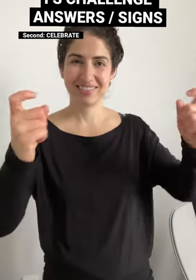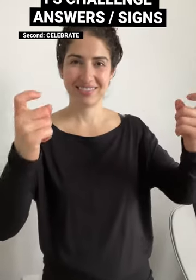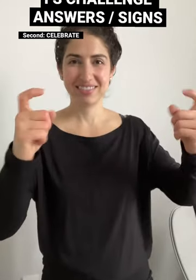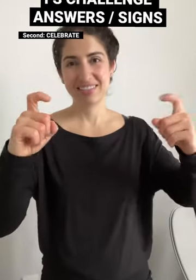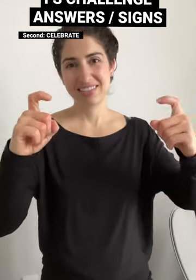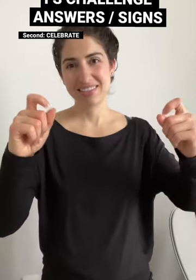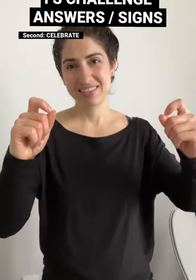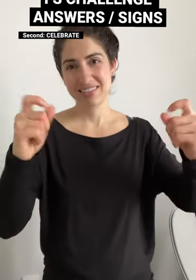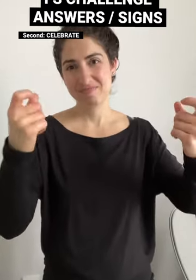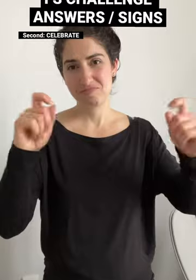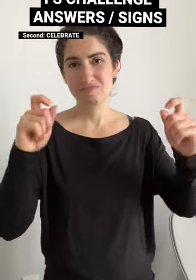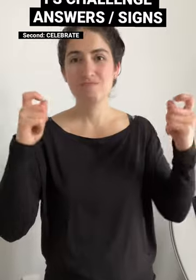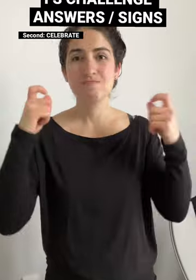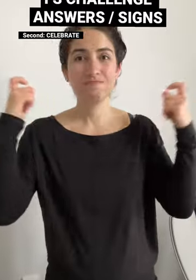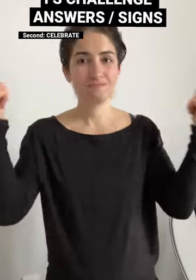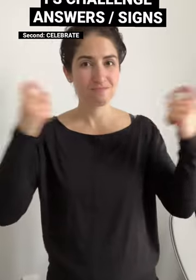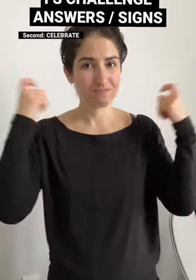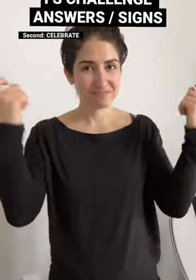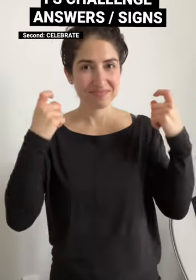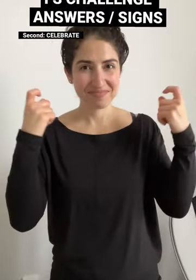Celebrate. Celebrate.